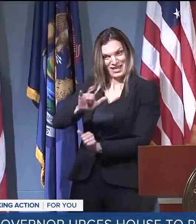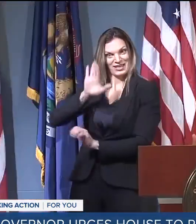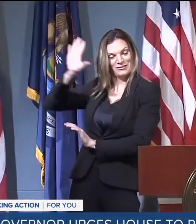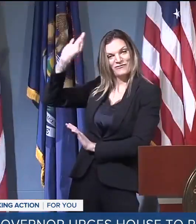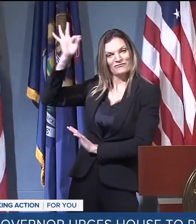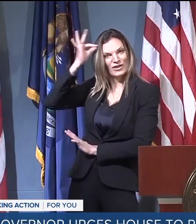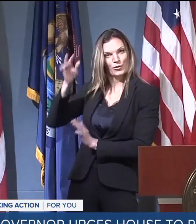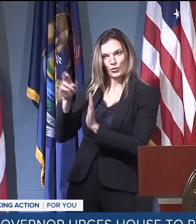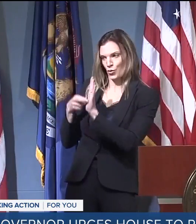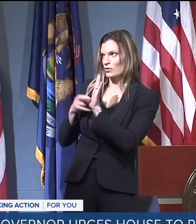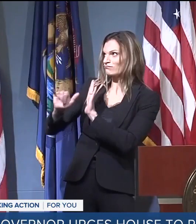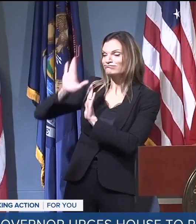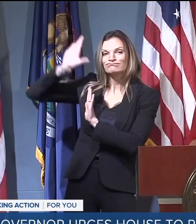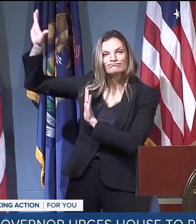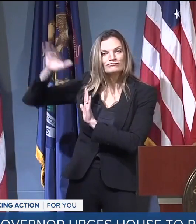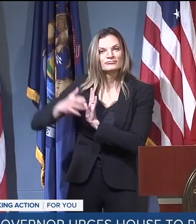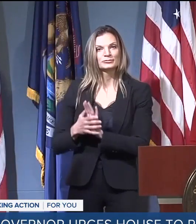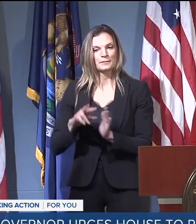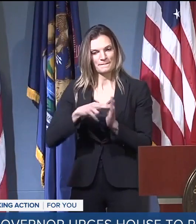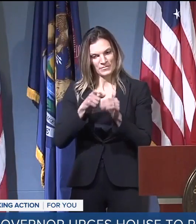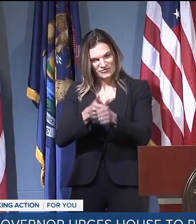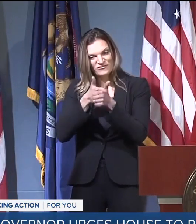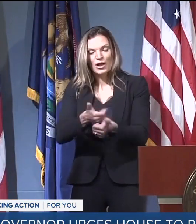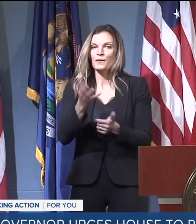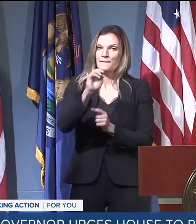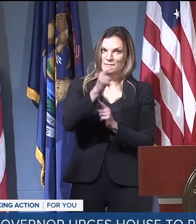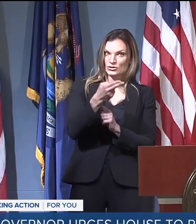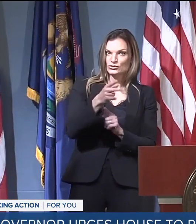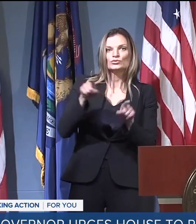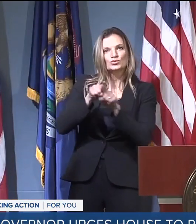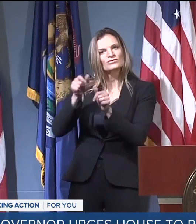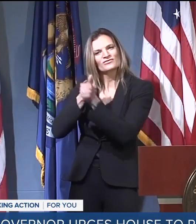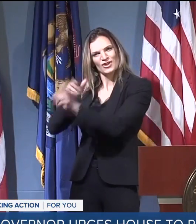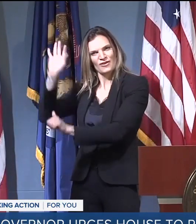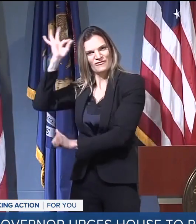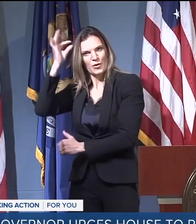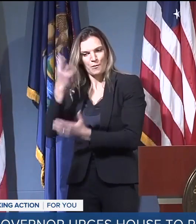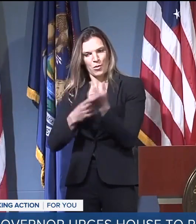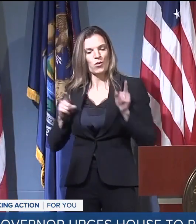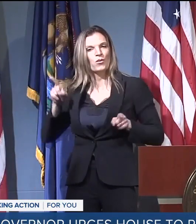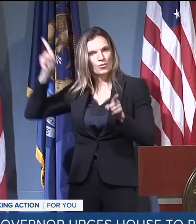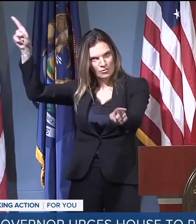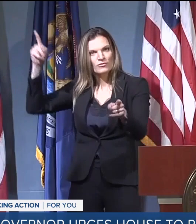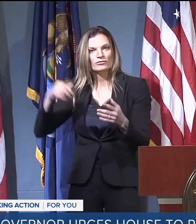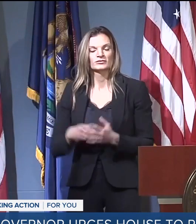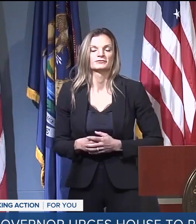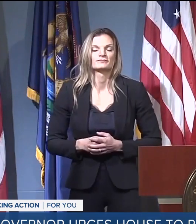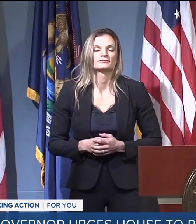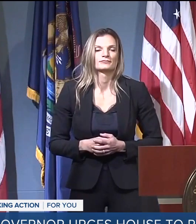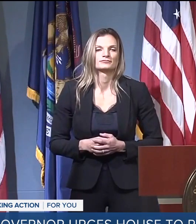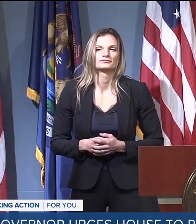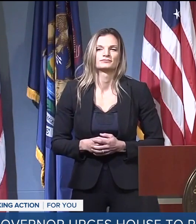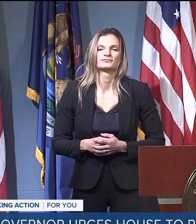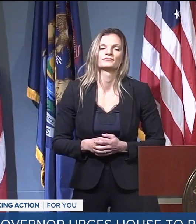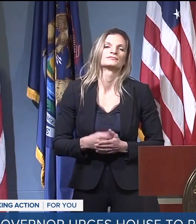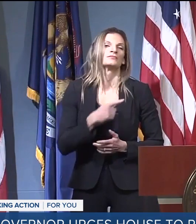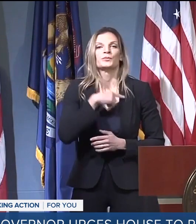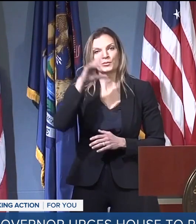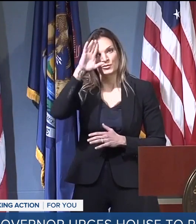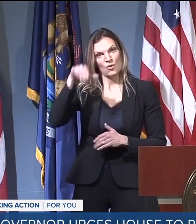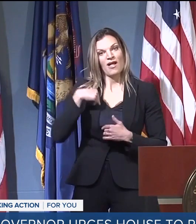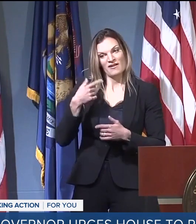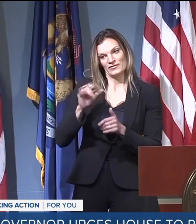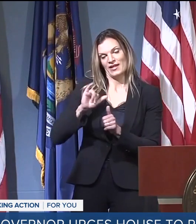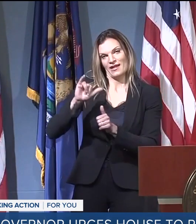up. Every candidate should follow the Michigan guidelines and the federal guidelines. That being said, we know that there are First Amendment